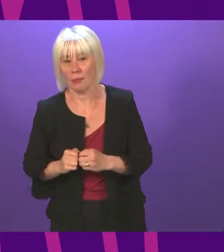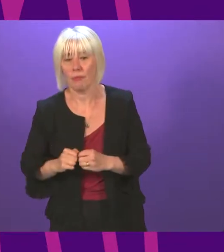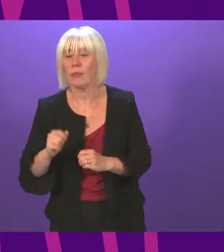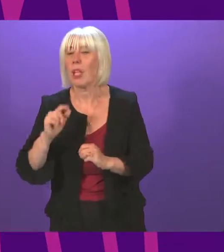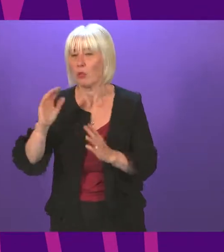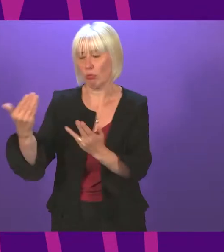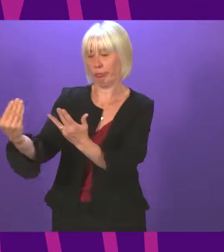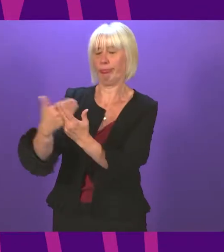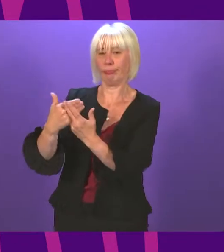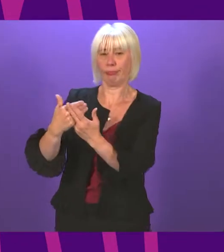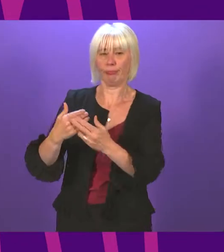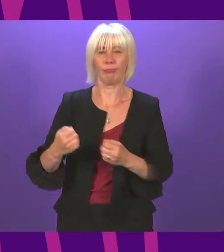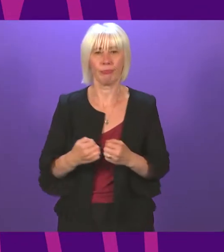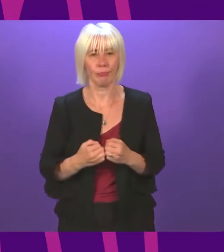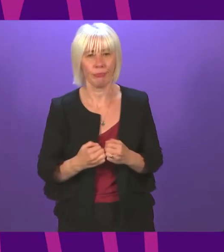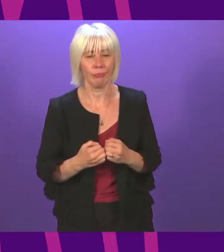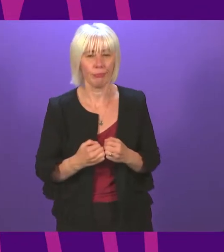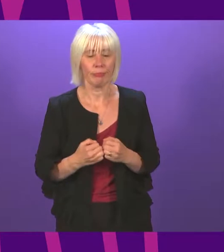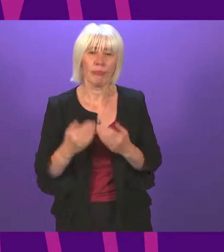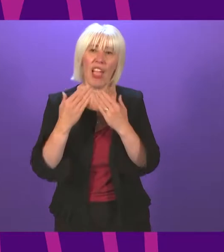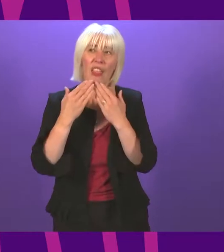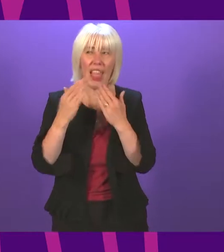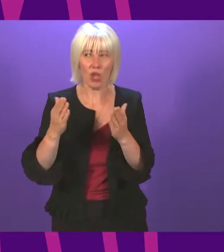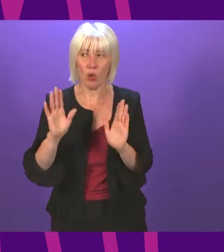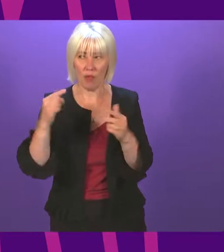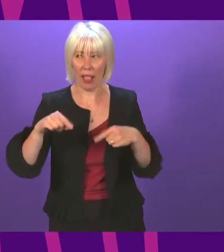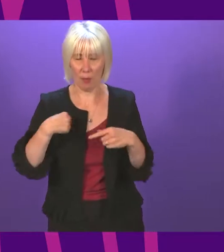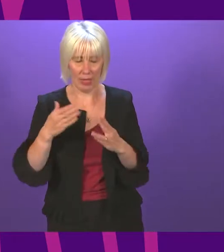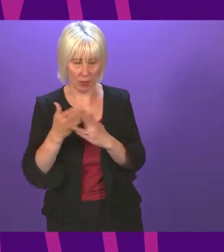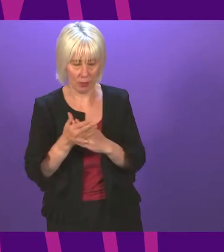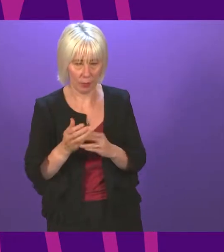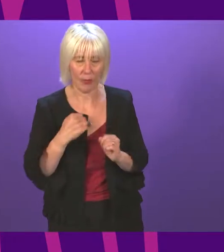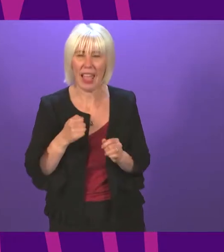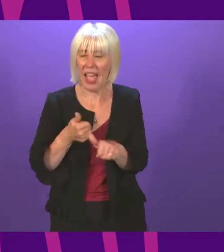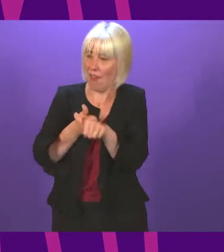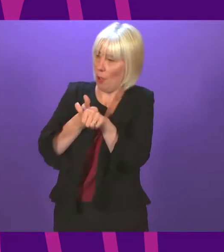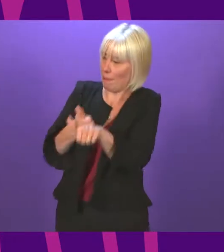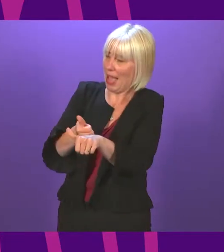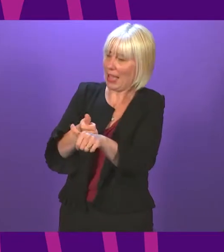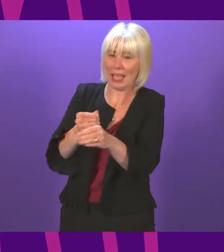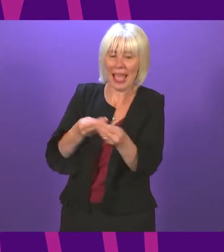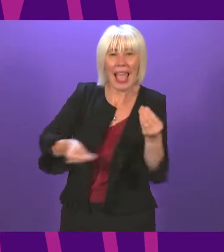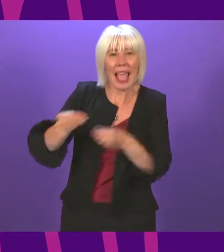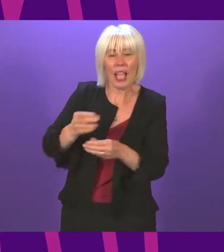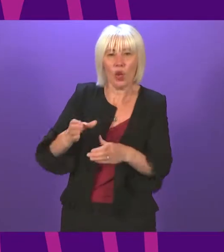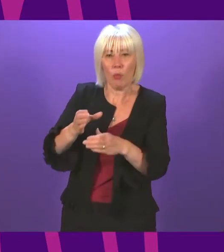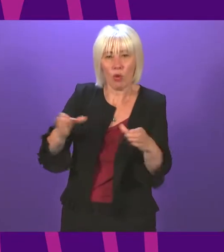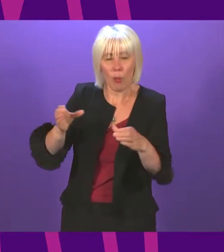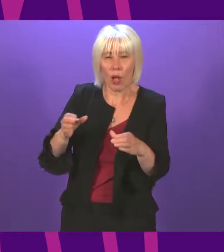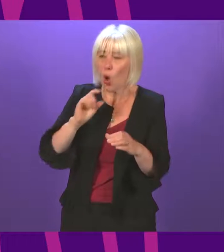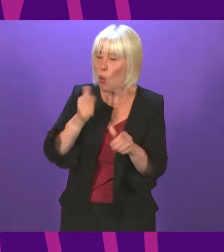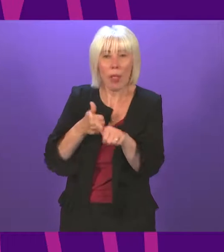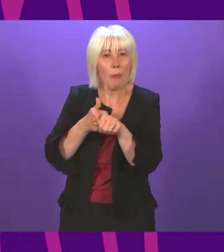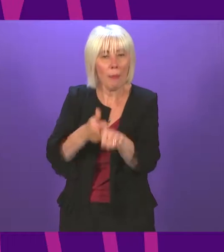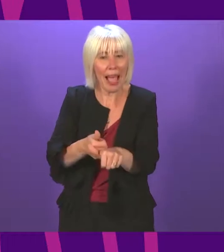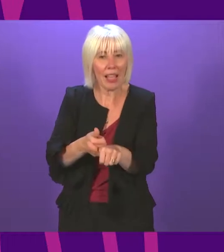If he backs economic growth, will he back the target that is in the Green agreement here